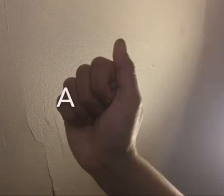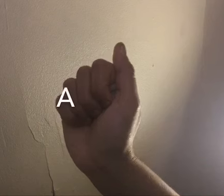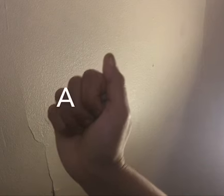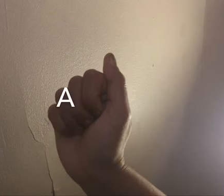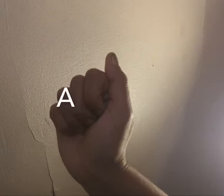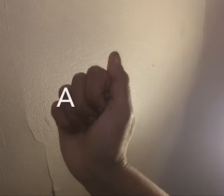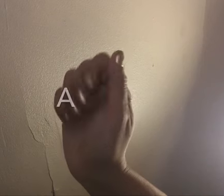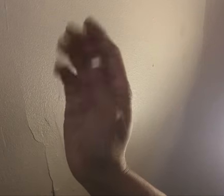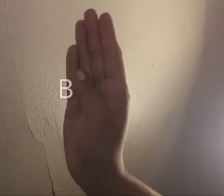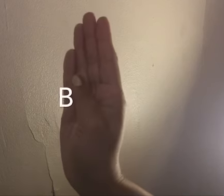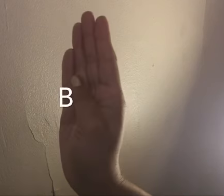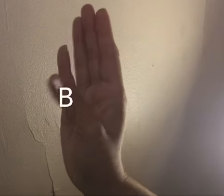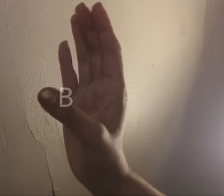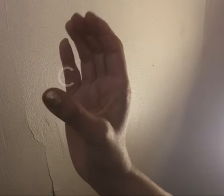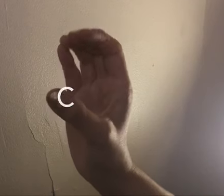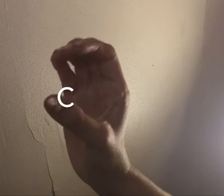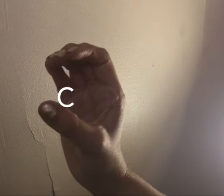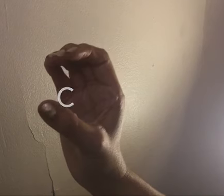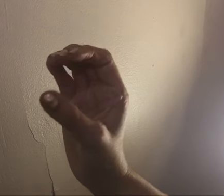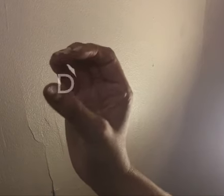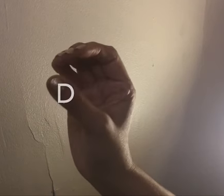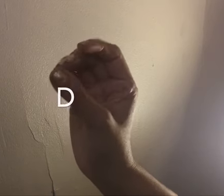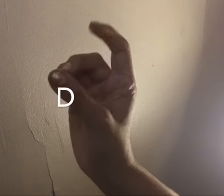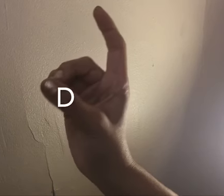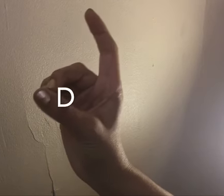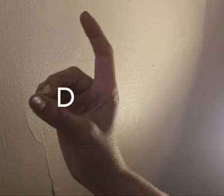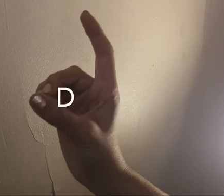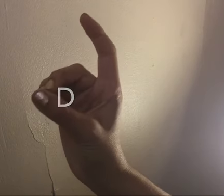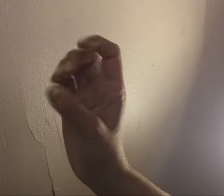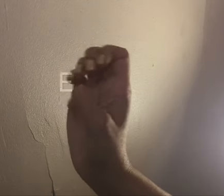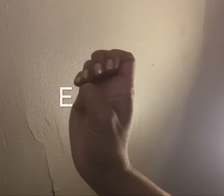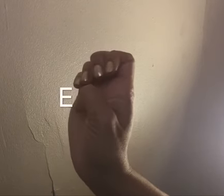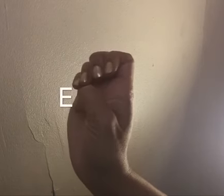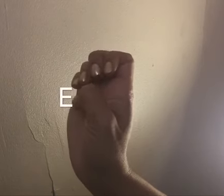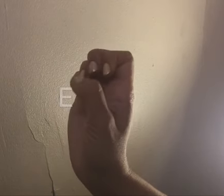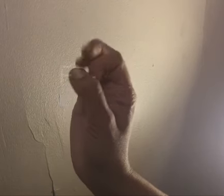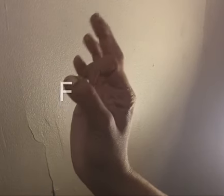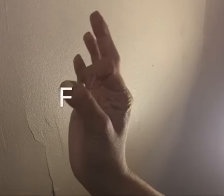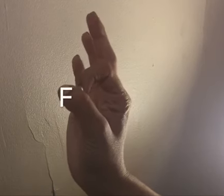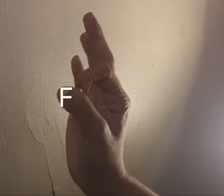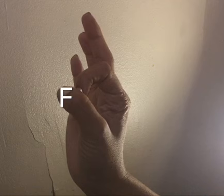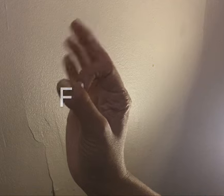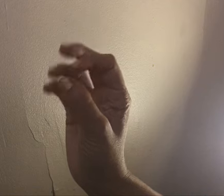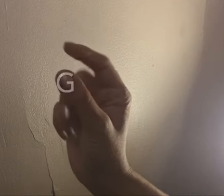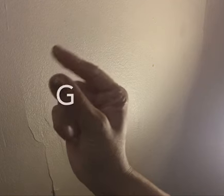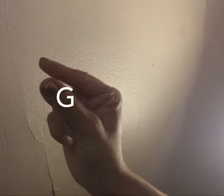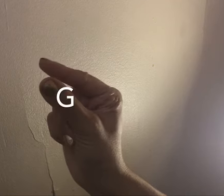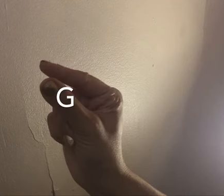A, B, C, D, E, F, G,